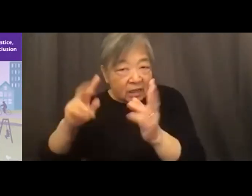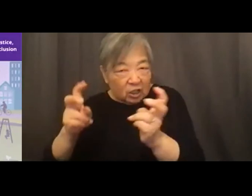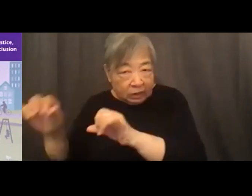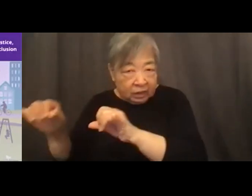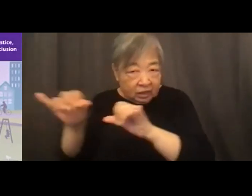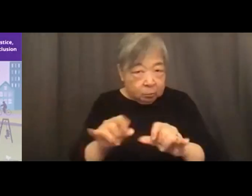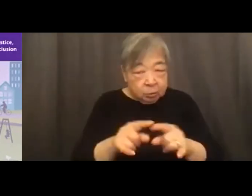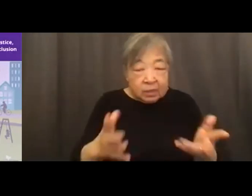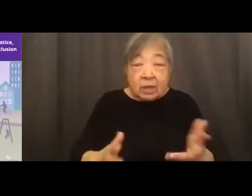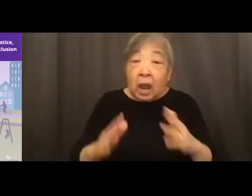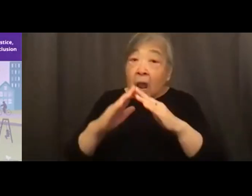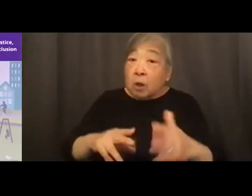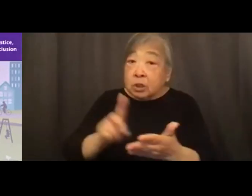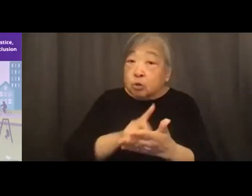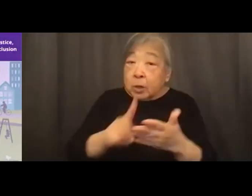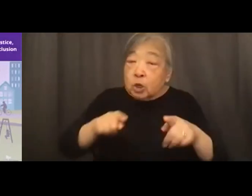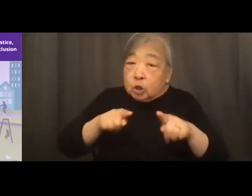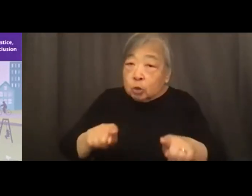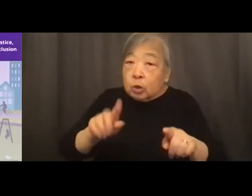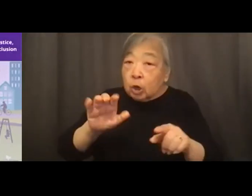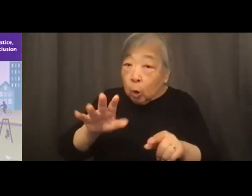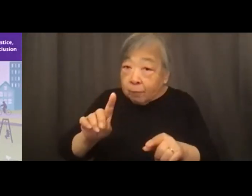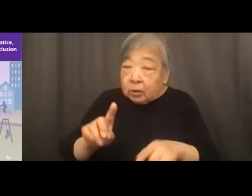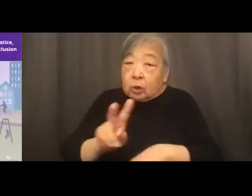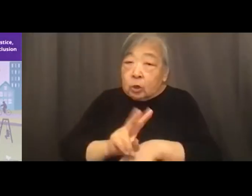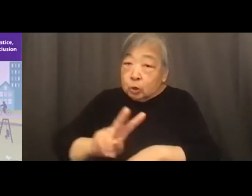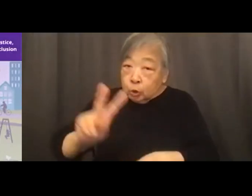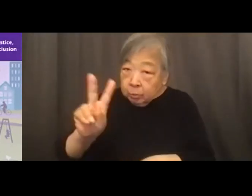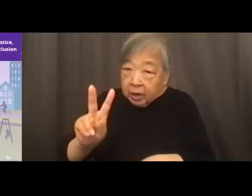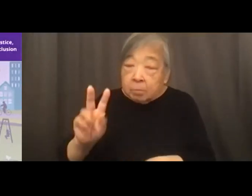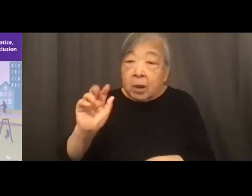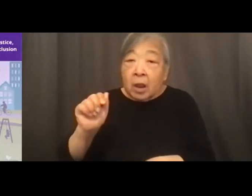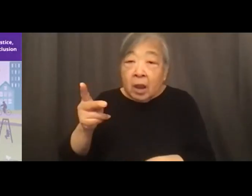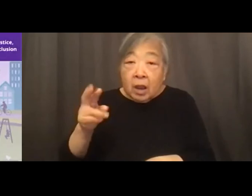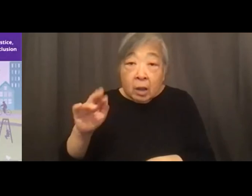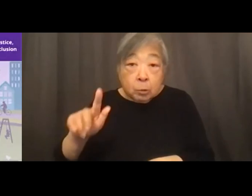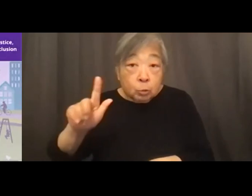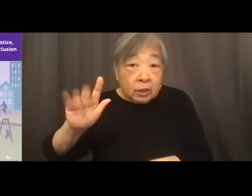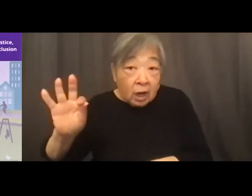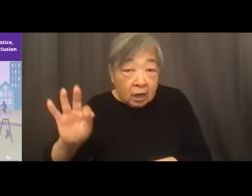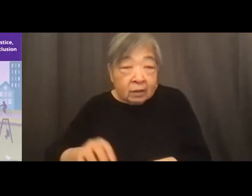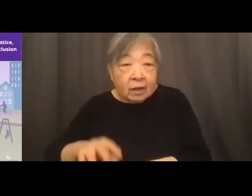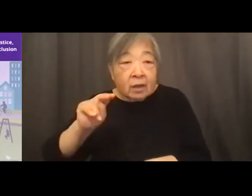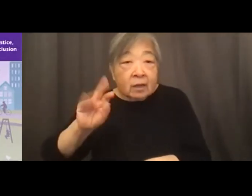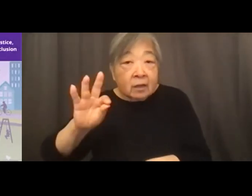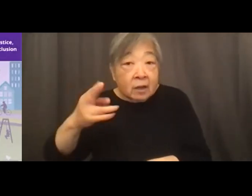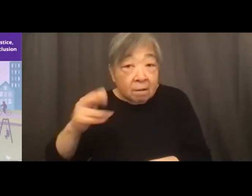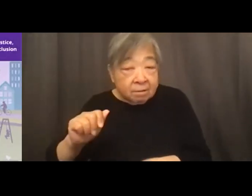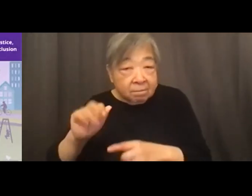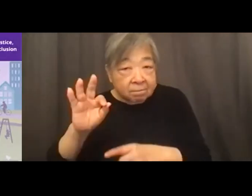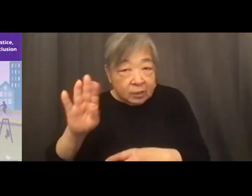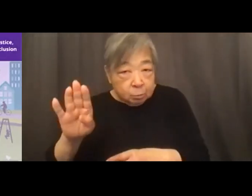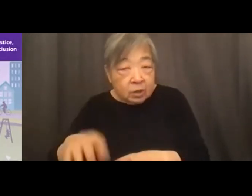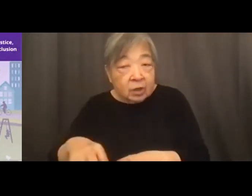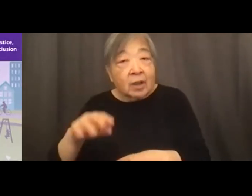during COVID-19 it'll be at 2pm on April 29th and so go to NAFA's Facebook page at Facebook